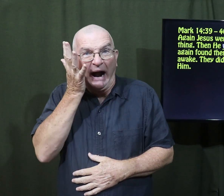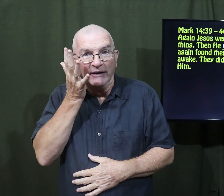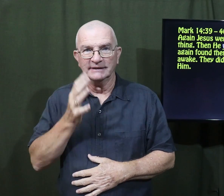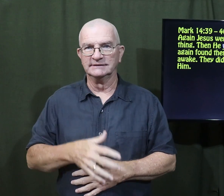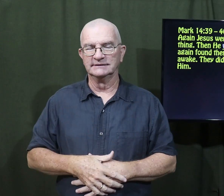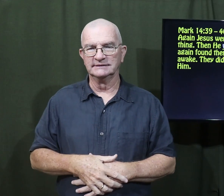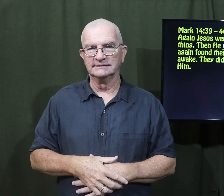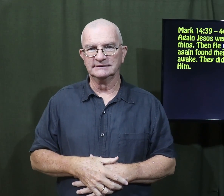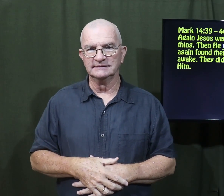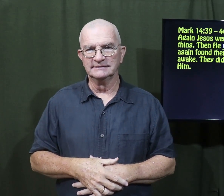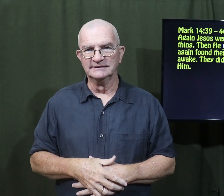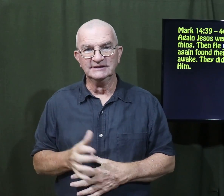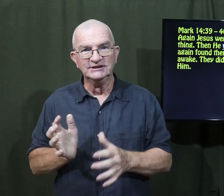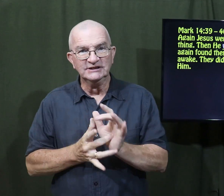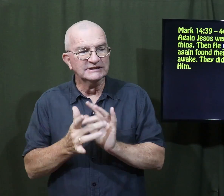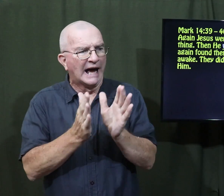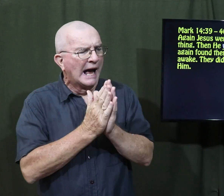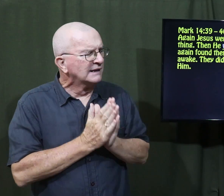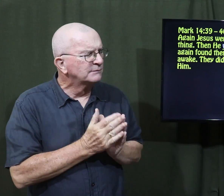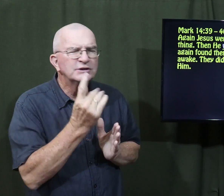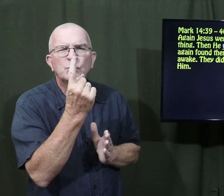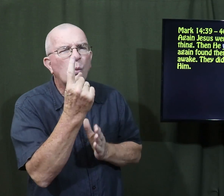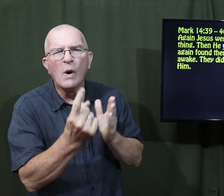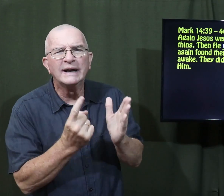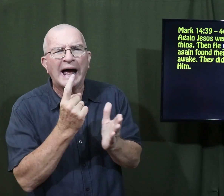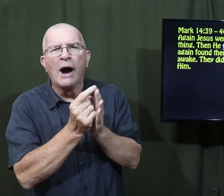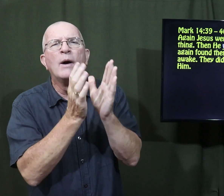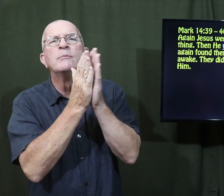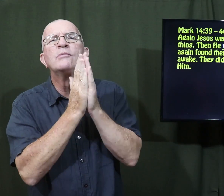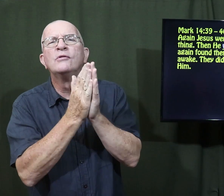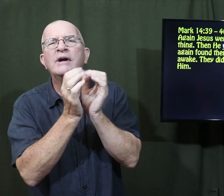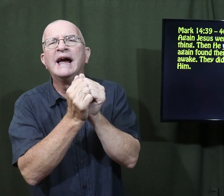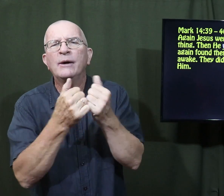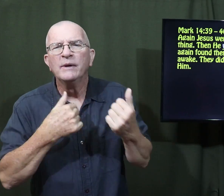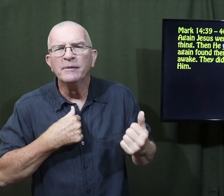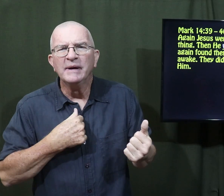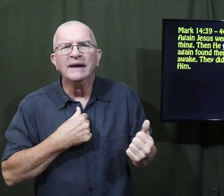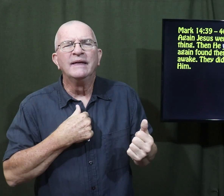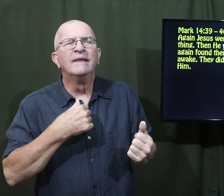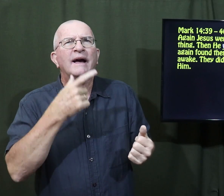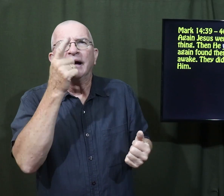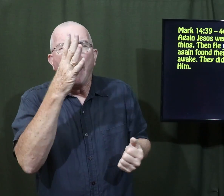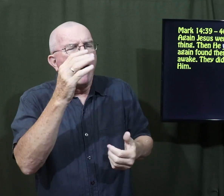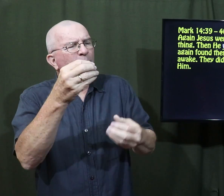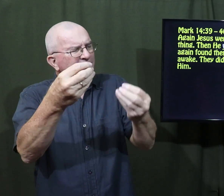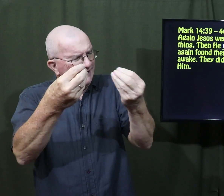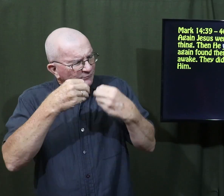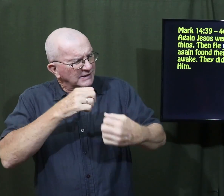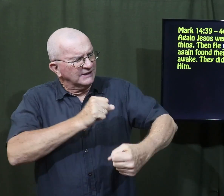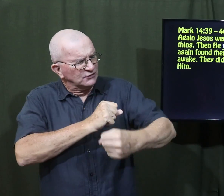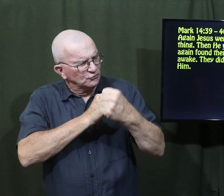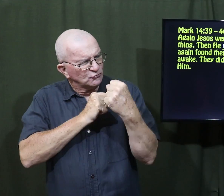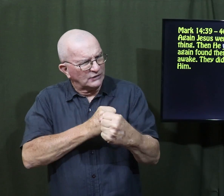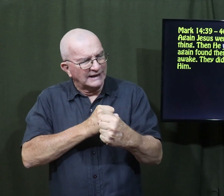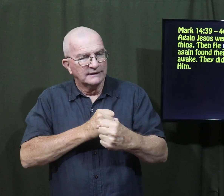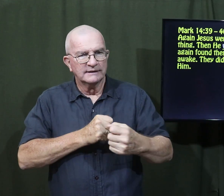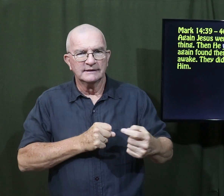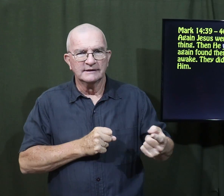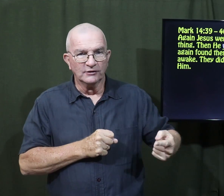They were embarrassed. Jesus asked them just one hour, pray with me, that God would give me